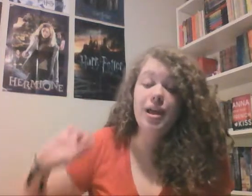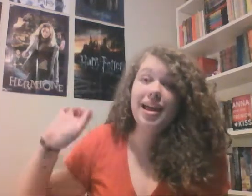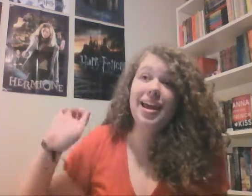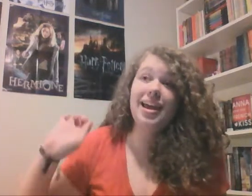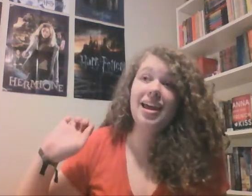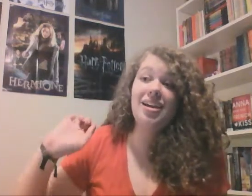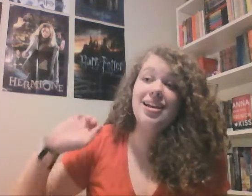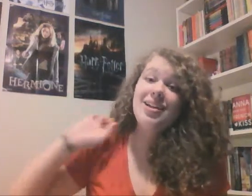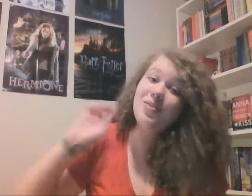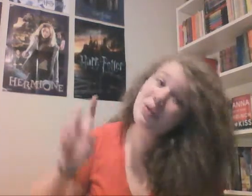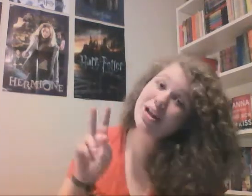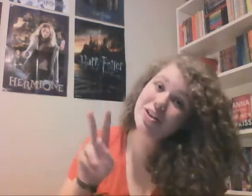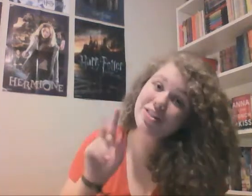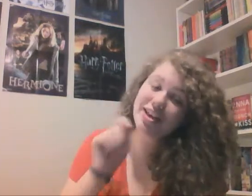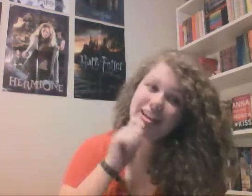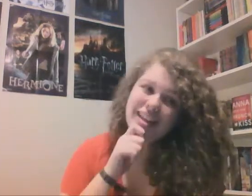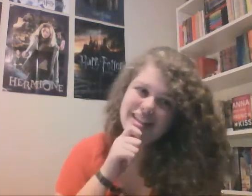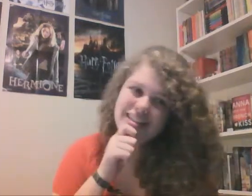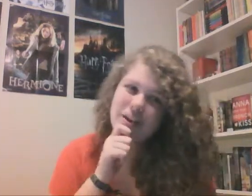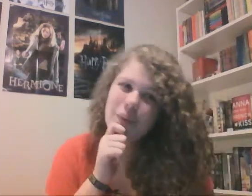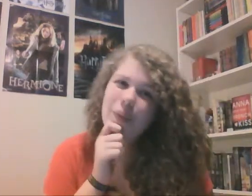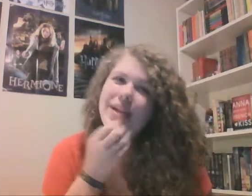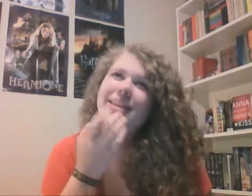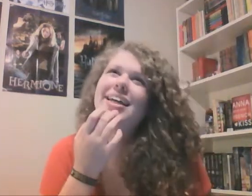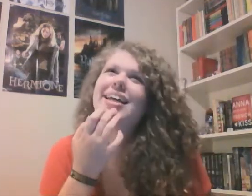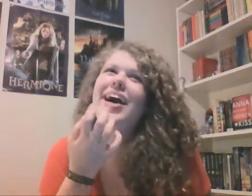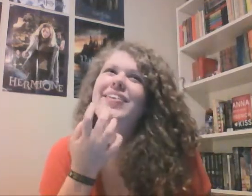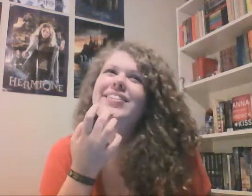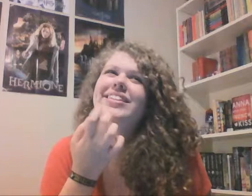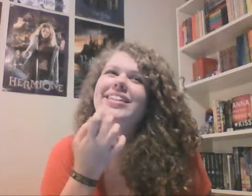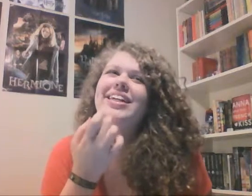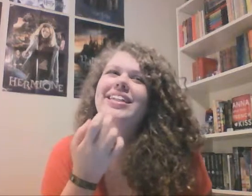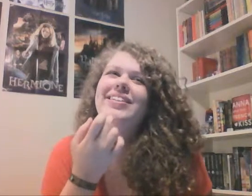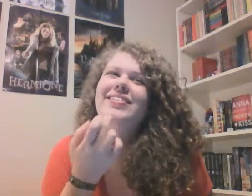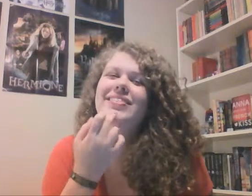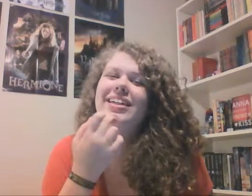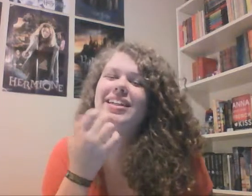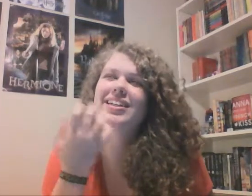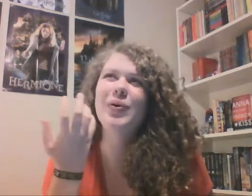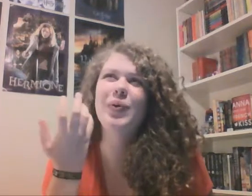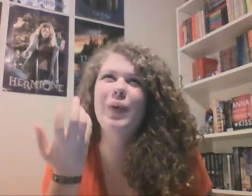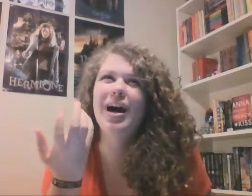and one other thing is one that I was kind of like why